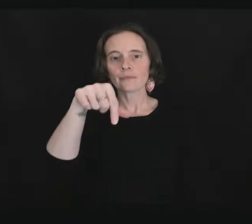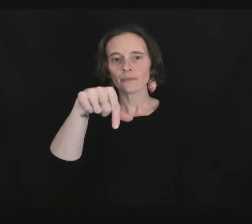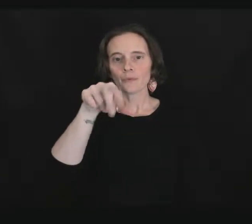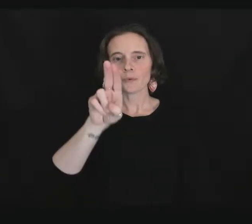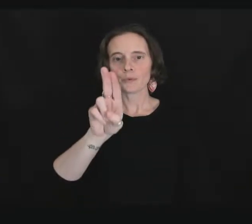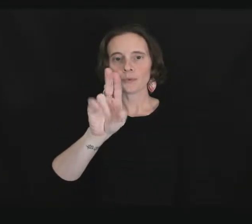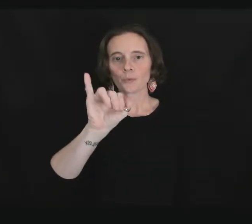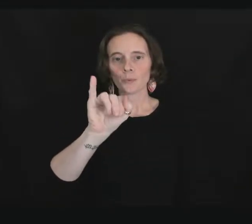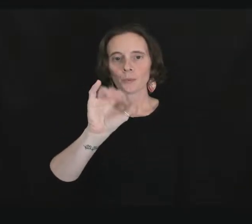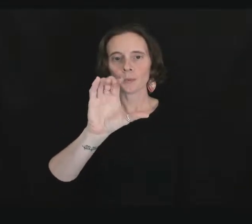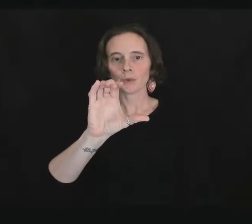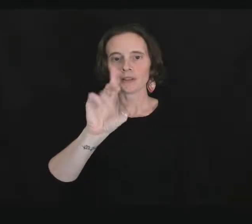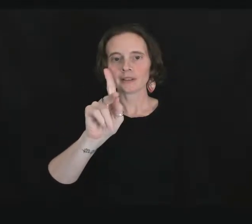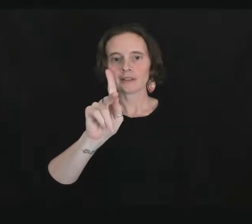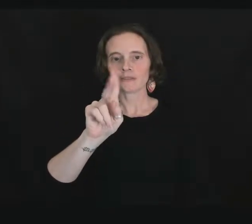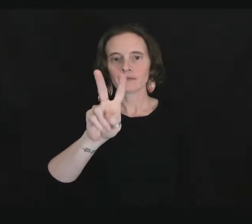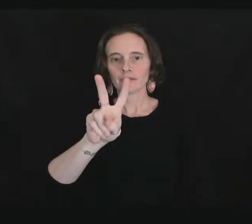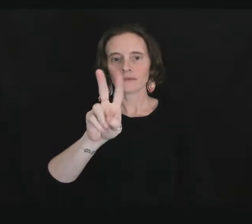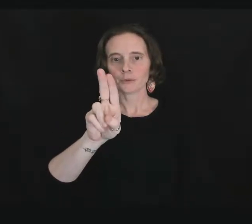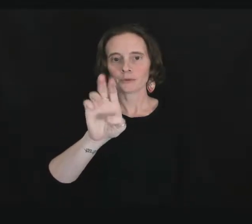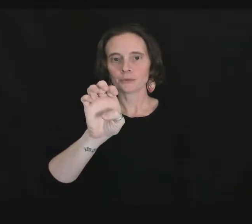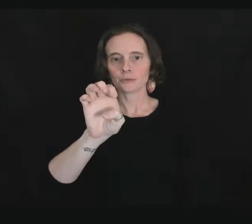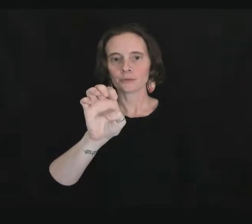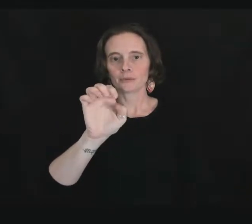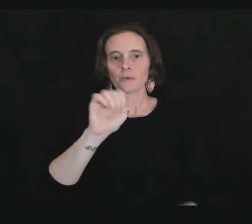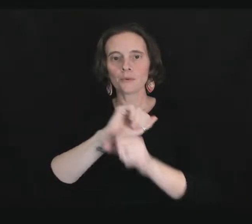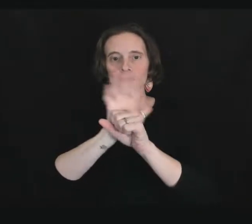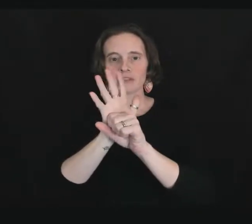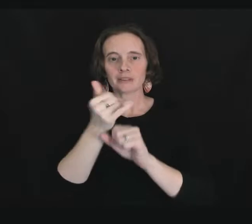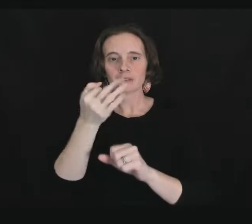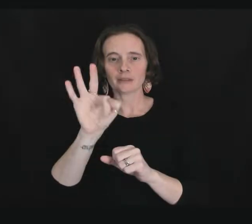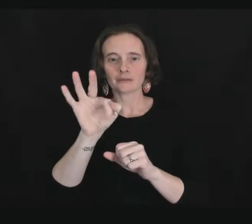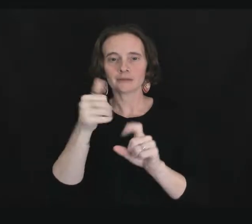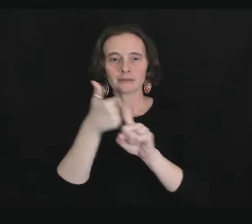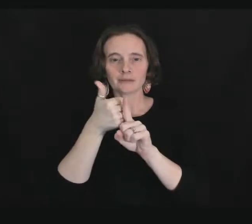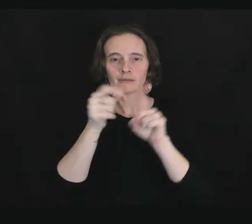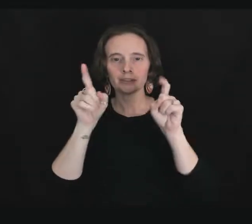How to use the Quick View COVID-19 Self Test.